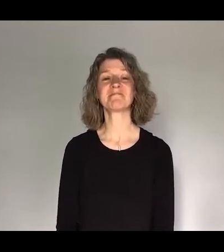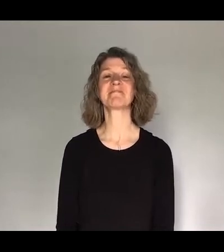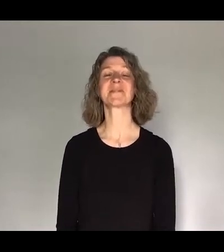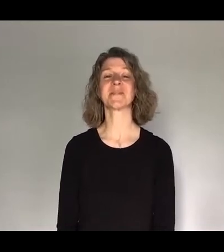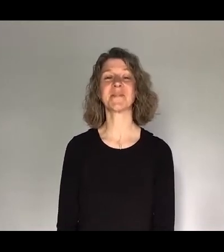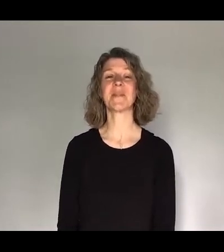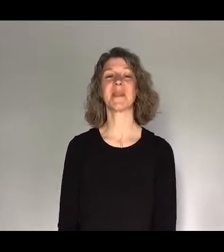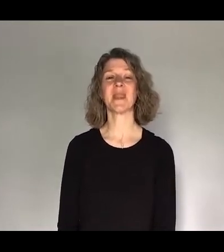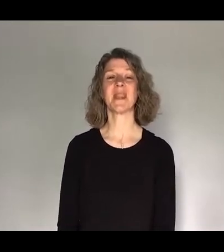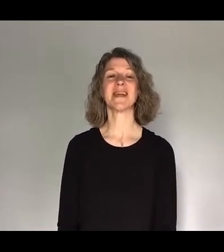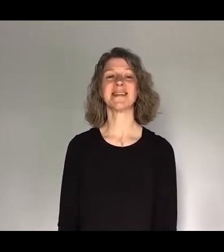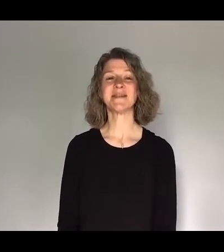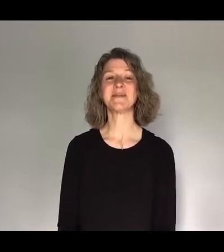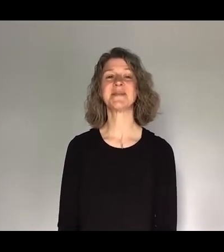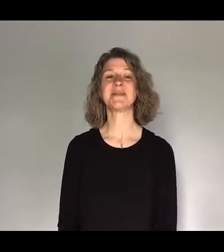Join me and sing this new song this morning.